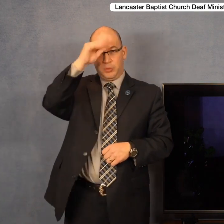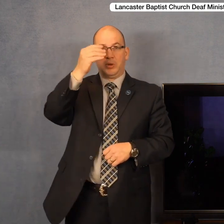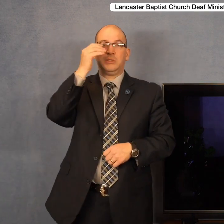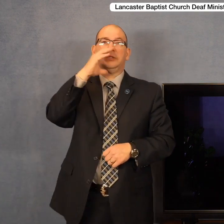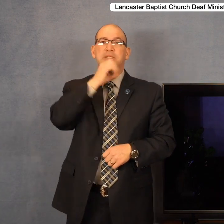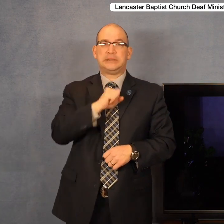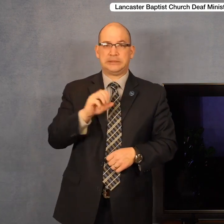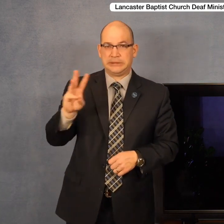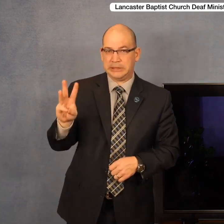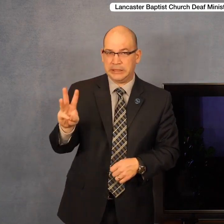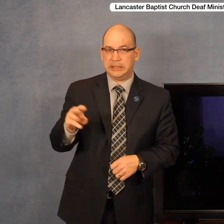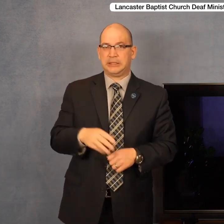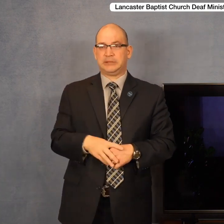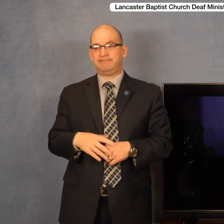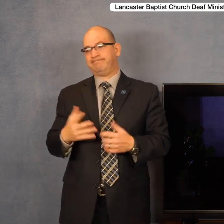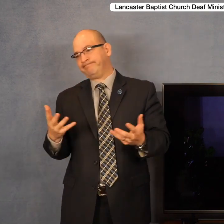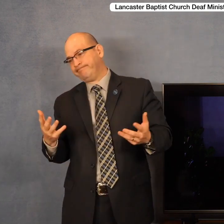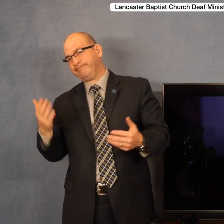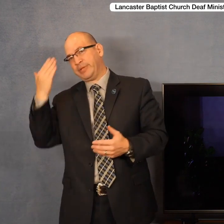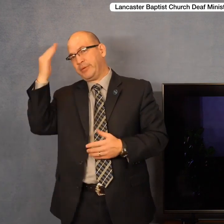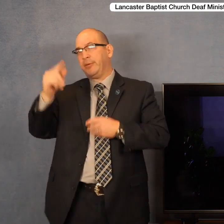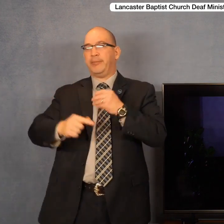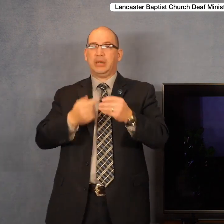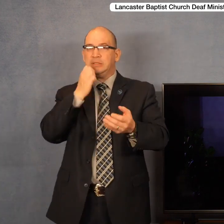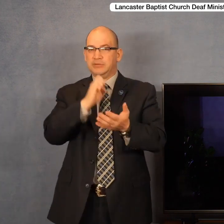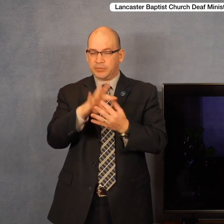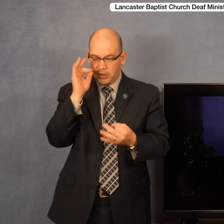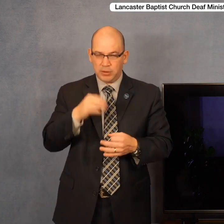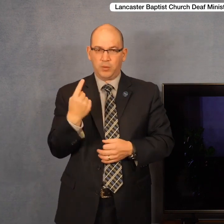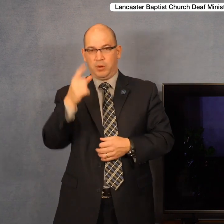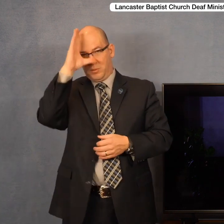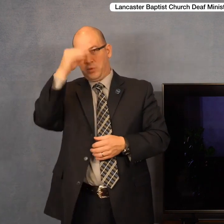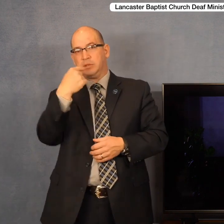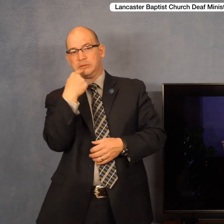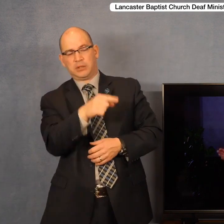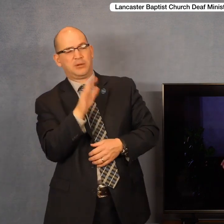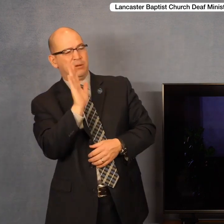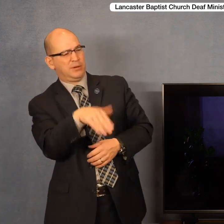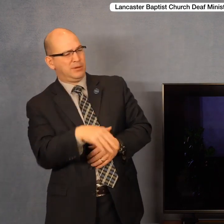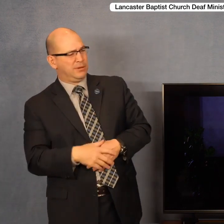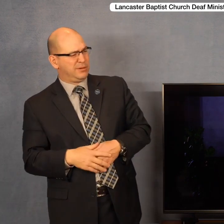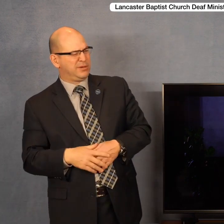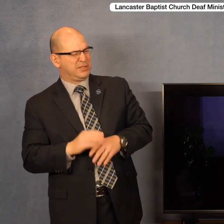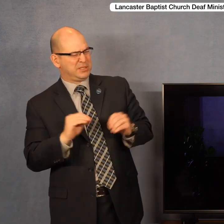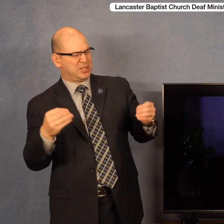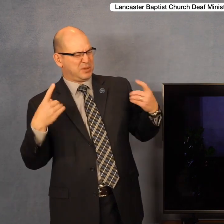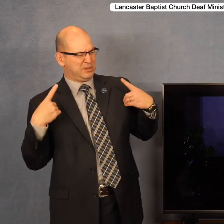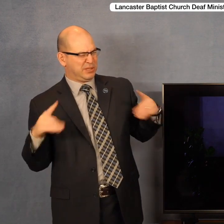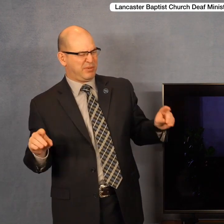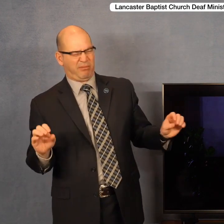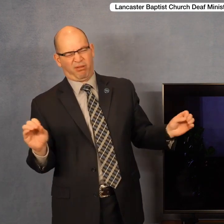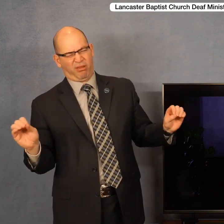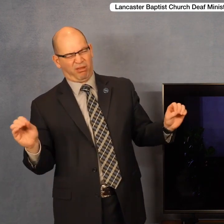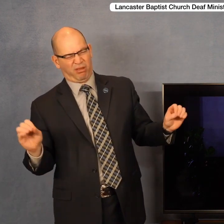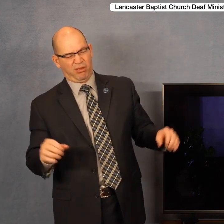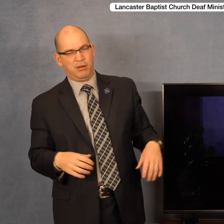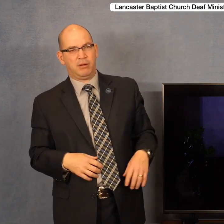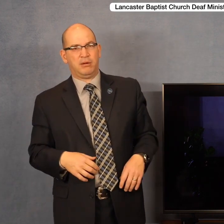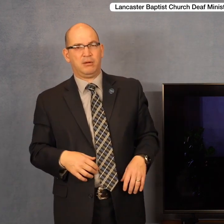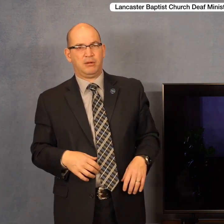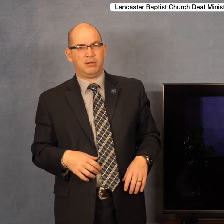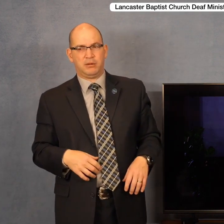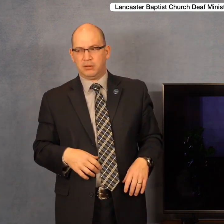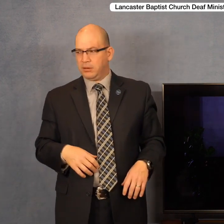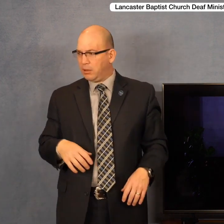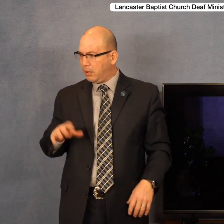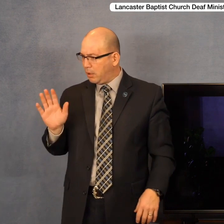devil. They didn't really know what to make of it. One of the boys said to his friend, he said, Oh, he said, there isn't any devil. And his friend got a little bit